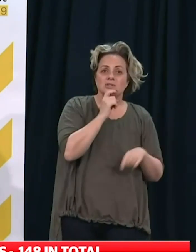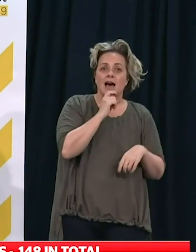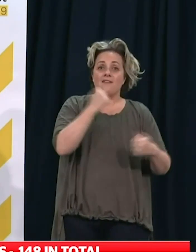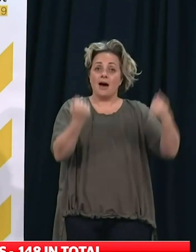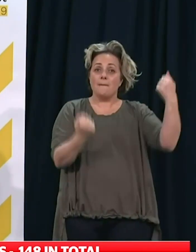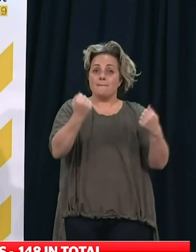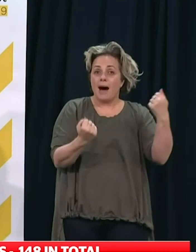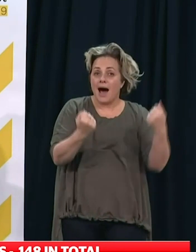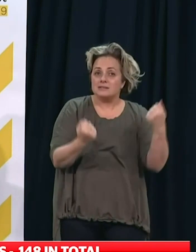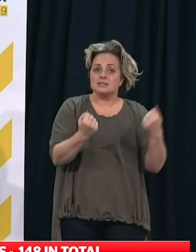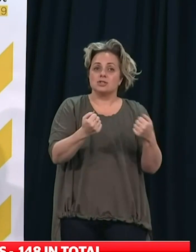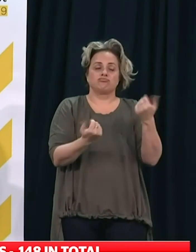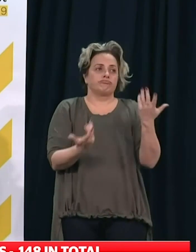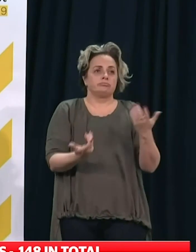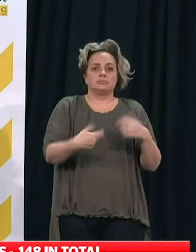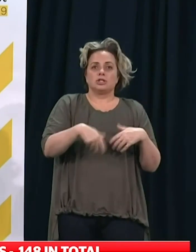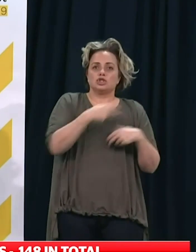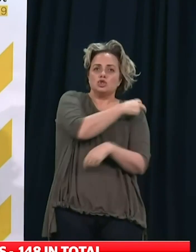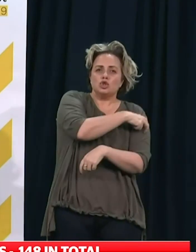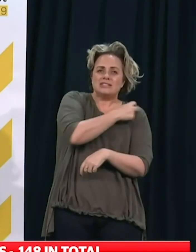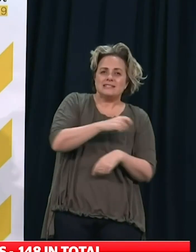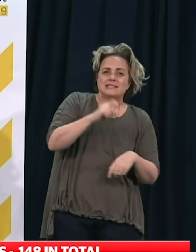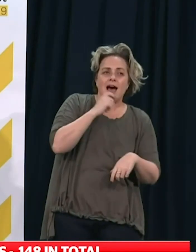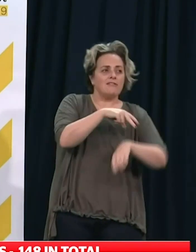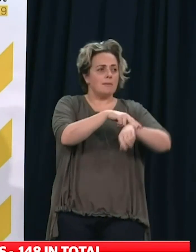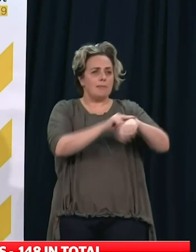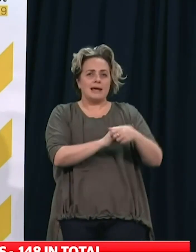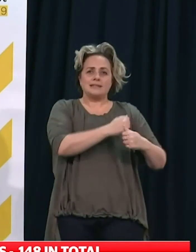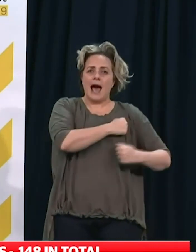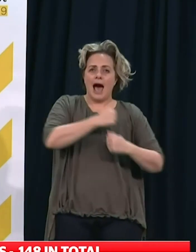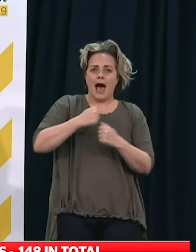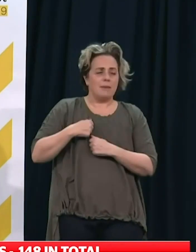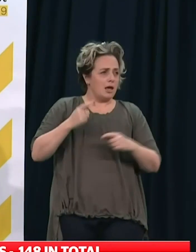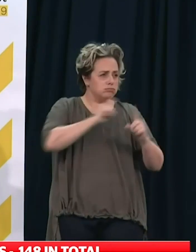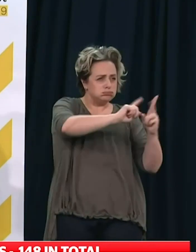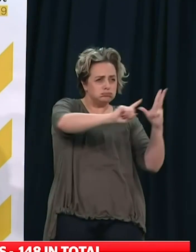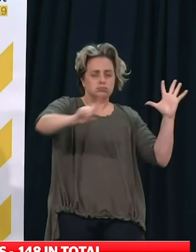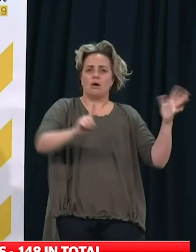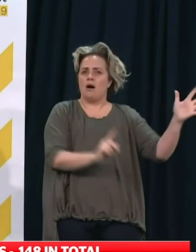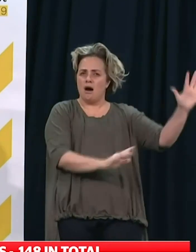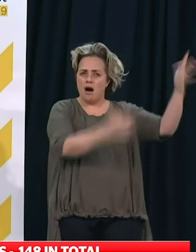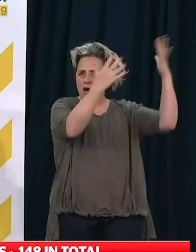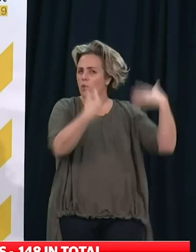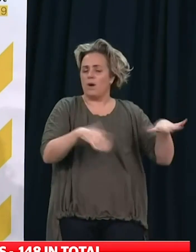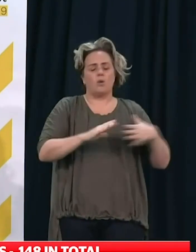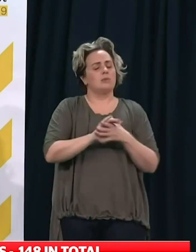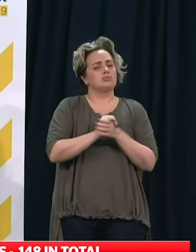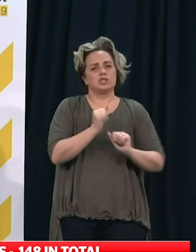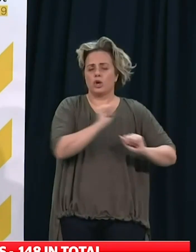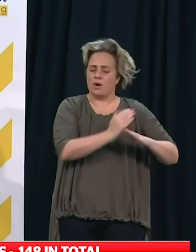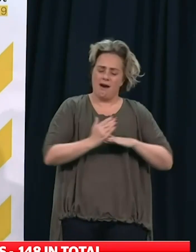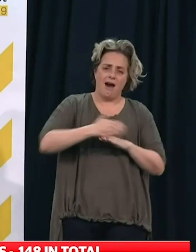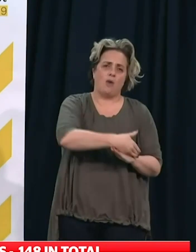security staff, health practitioners, police or defence force, you are doing a great job and it is much appreciated